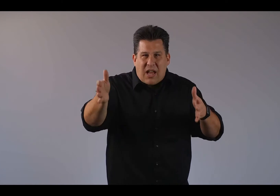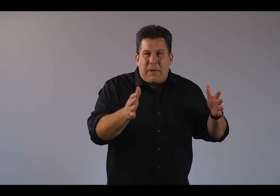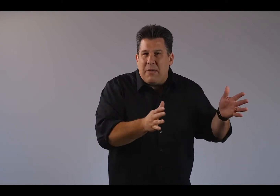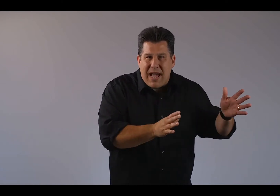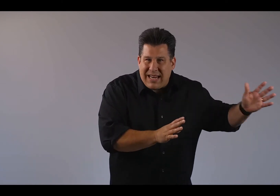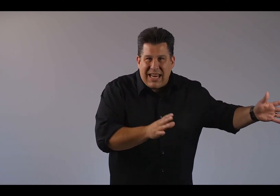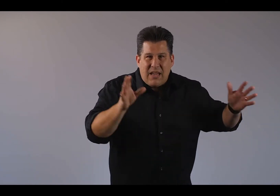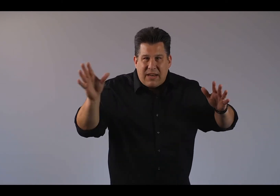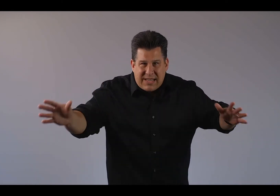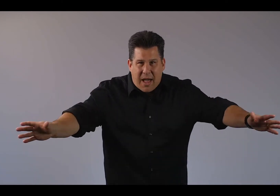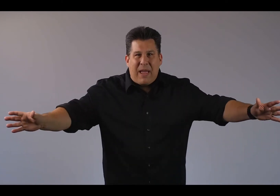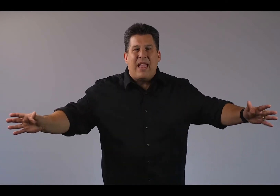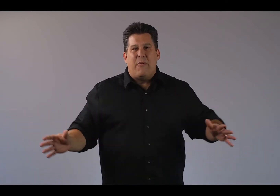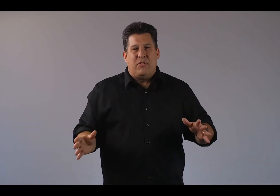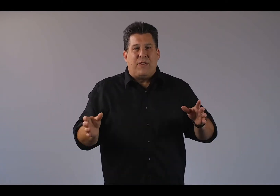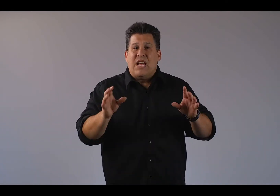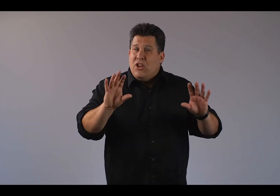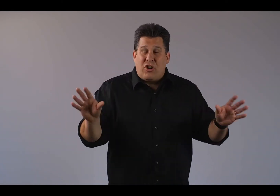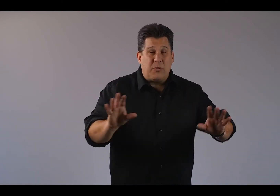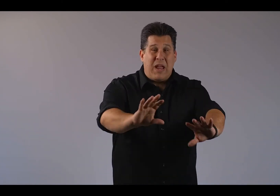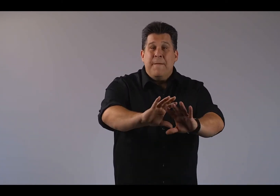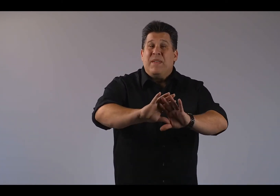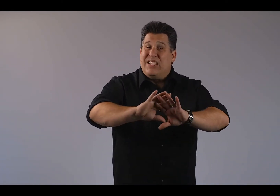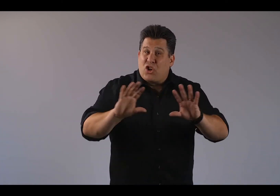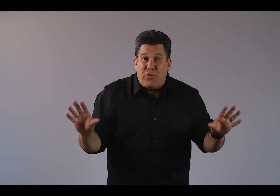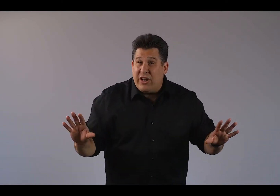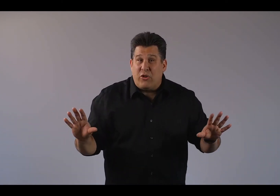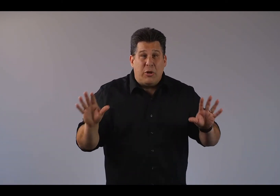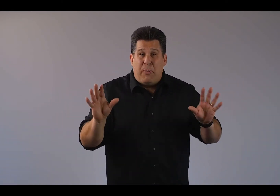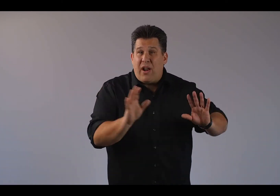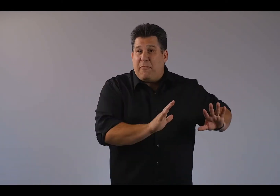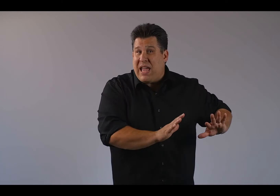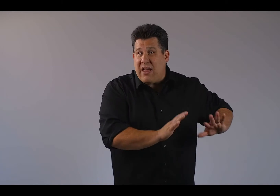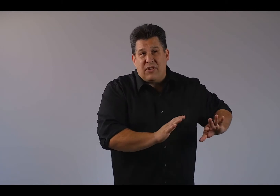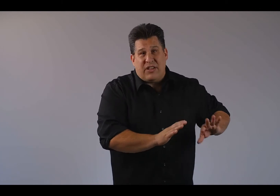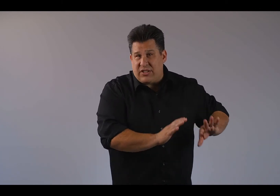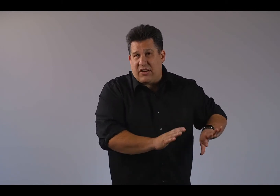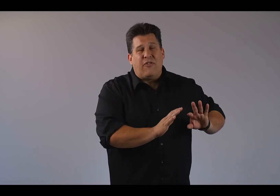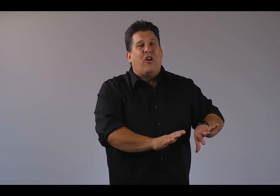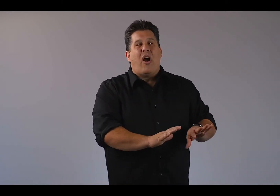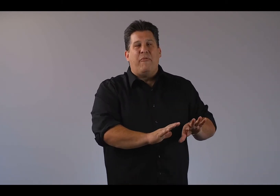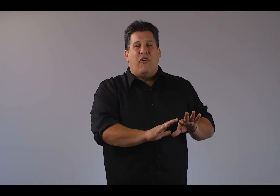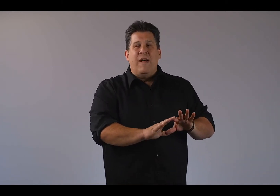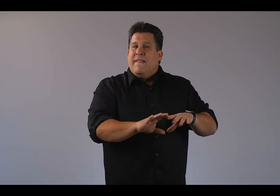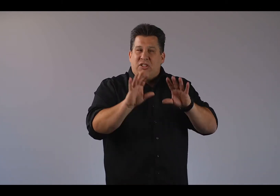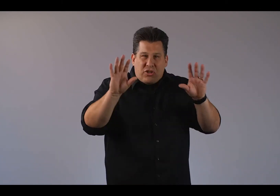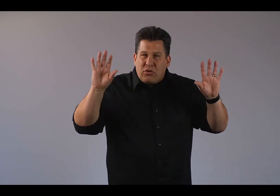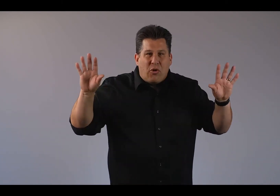stop getting mad, getting even, stop hanging out with those friends. Trust me, it's critical to put off behaviors that are sinful or harmful. It's so, so